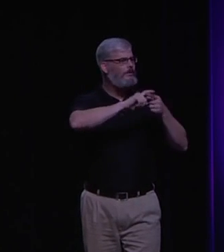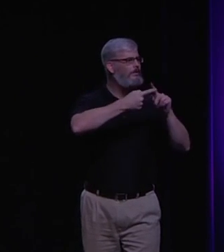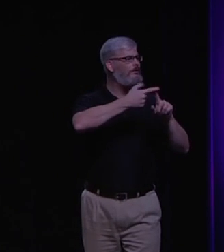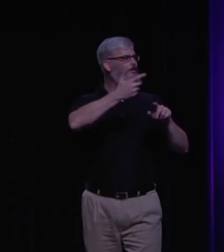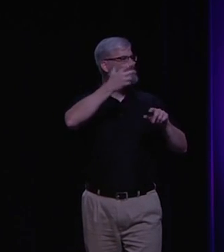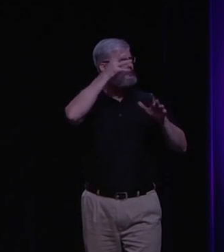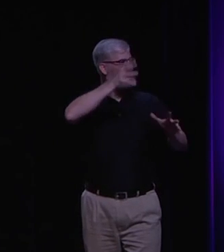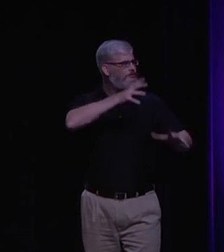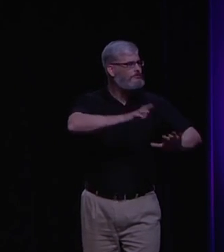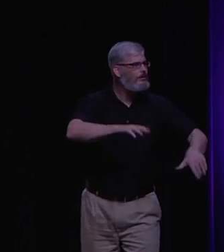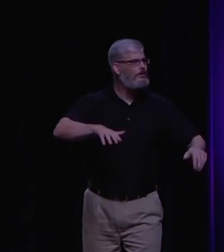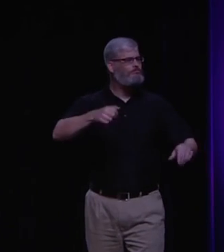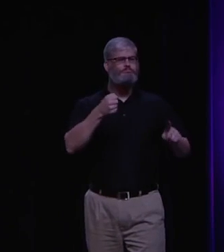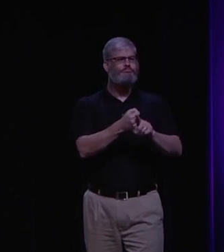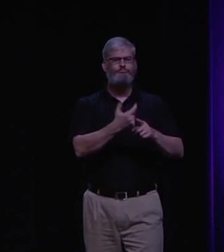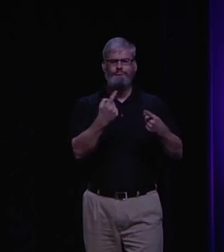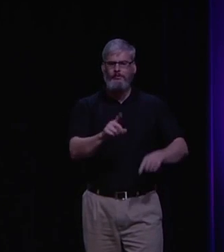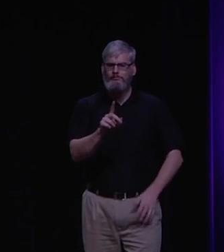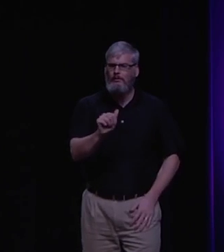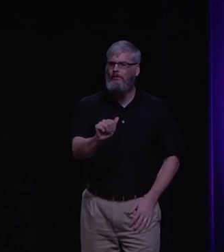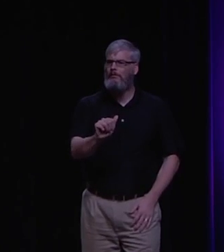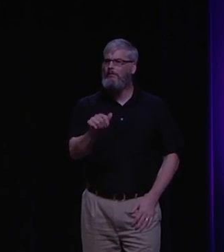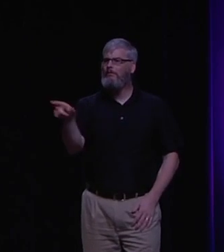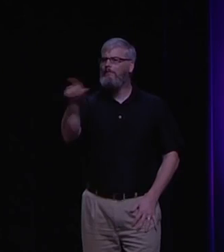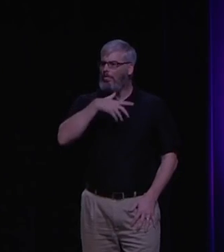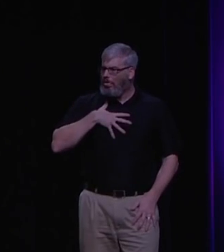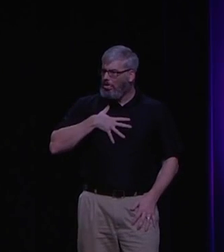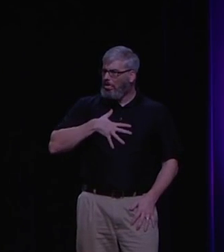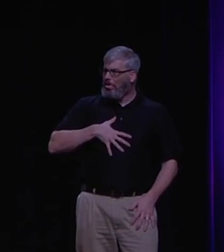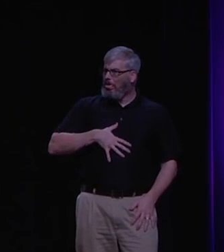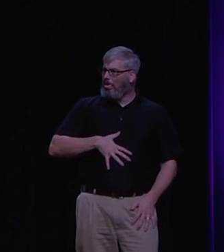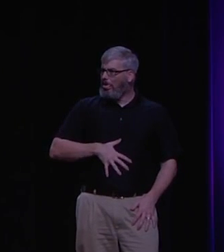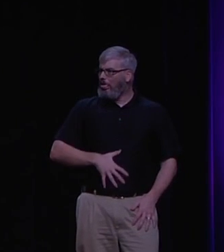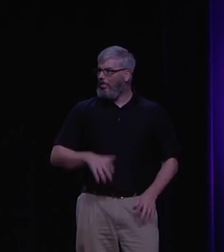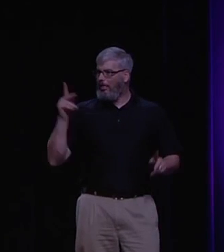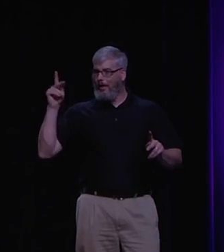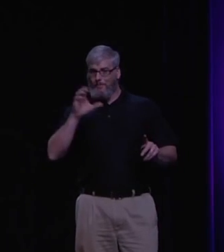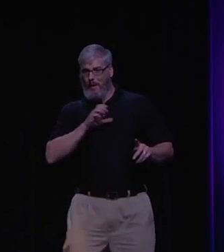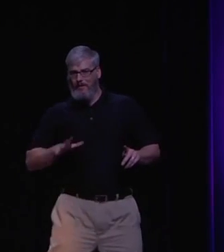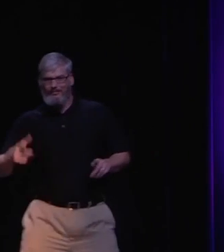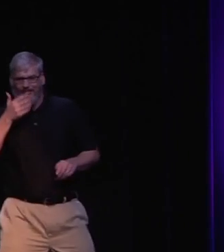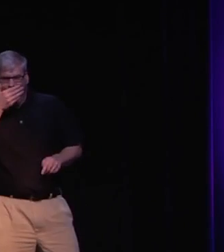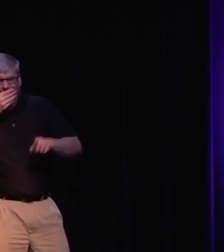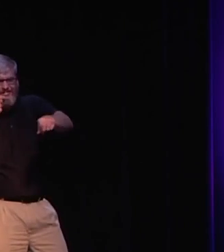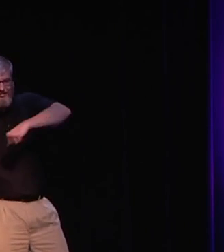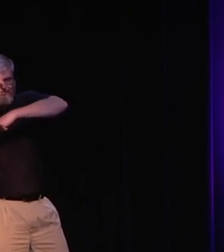And I'm hoping to inspire some parents out there, grandparents, that maybe when you, when someone has a disabled child